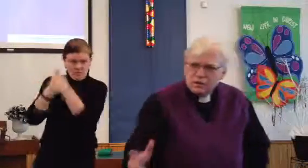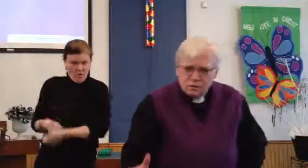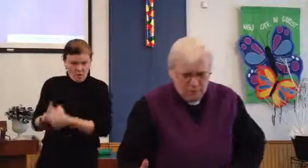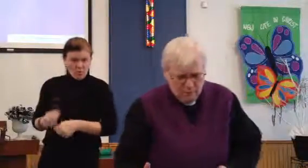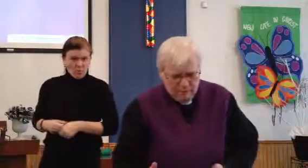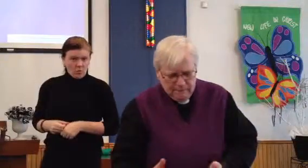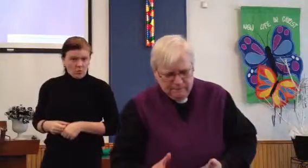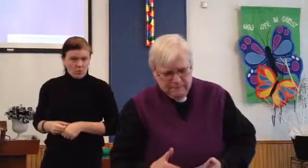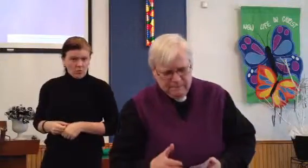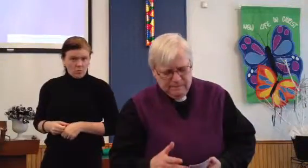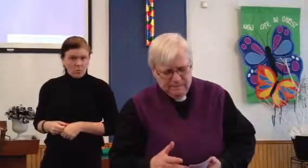do?